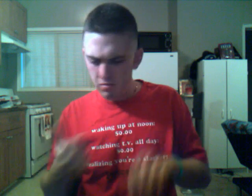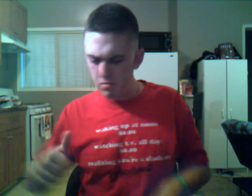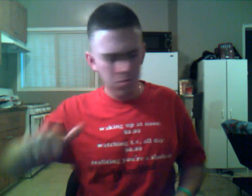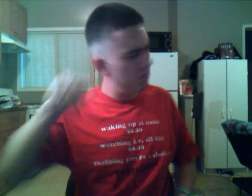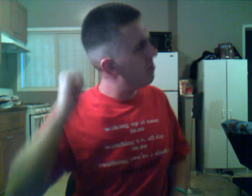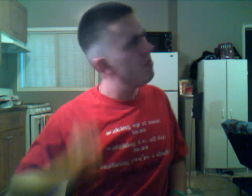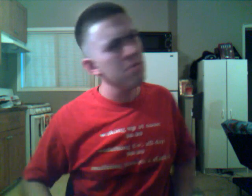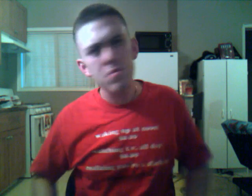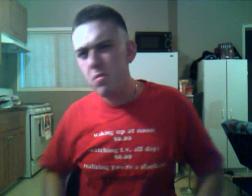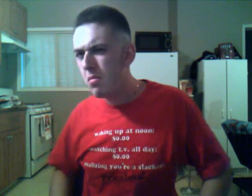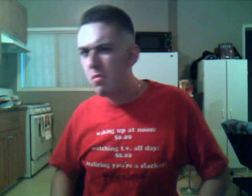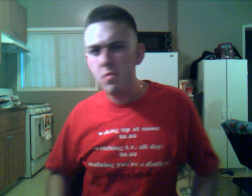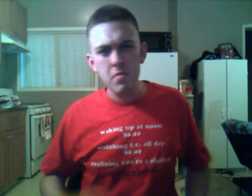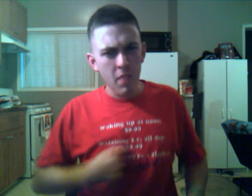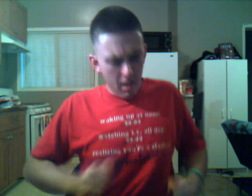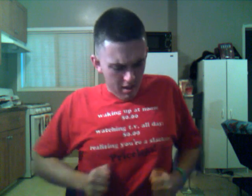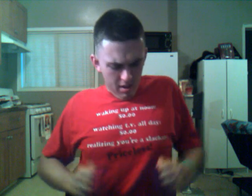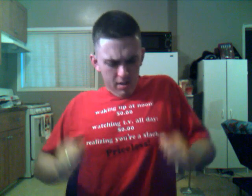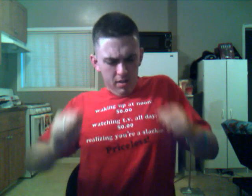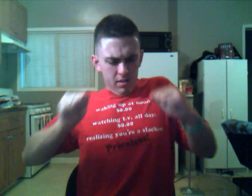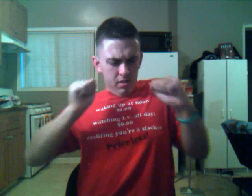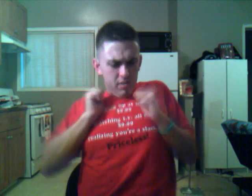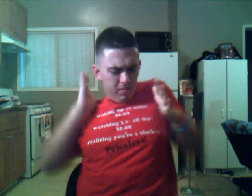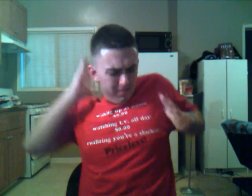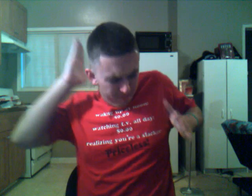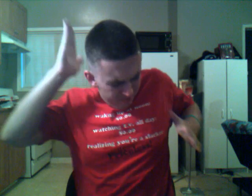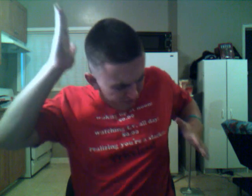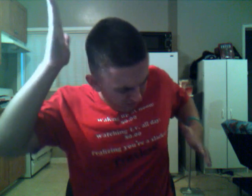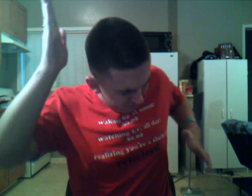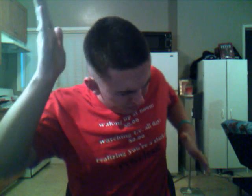will not die I will survive